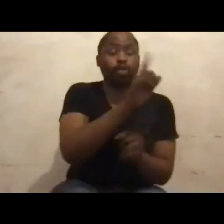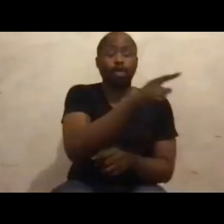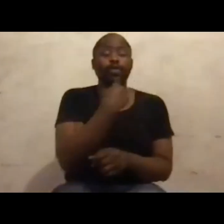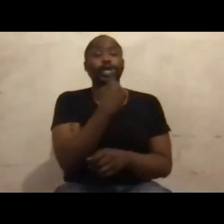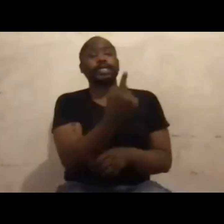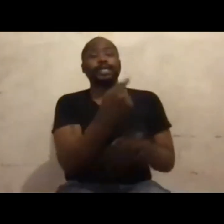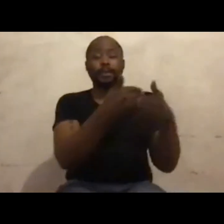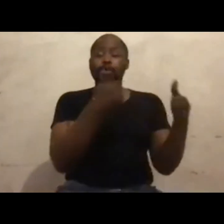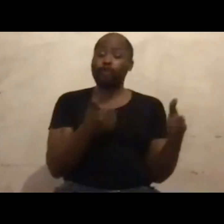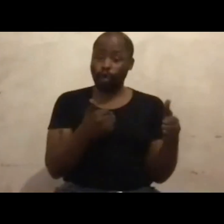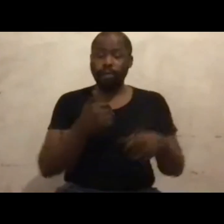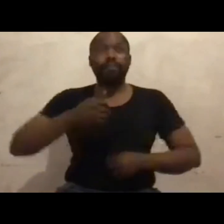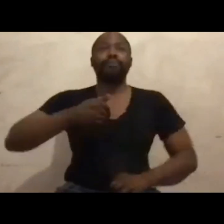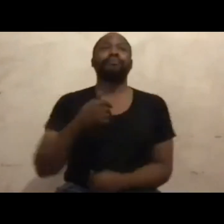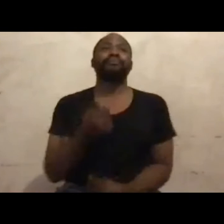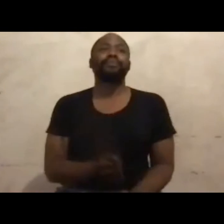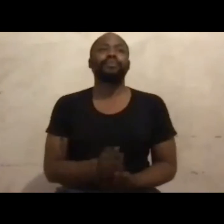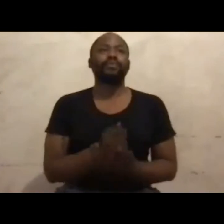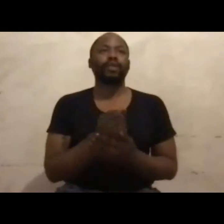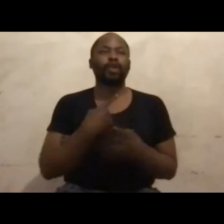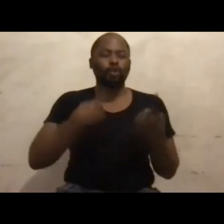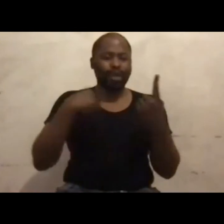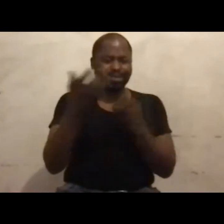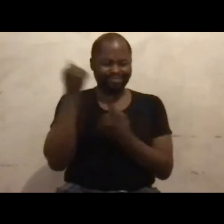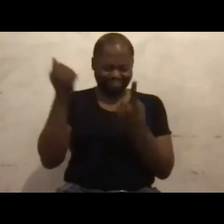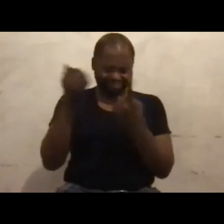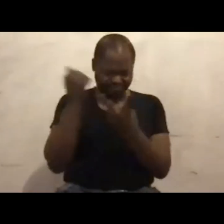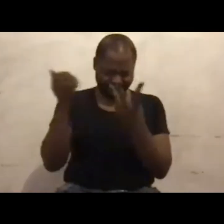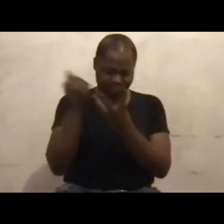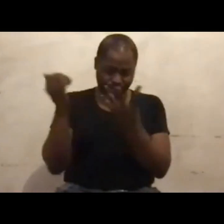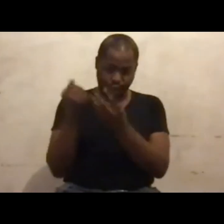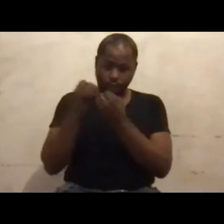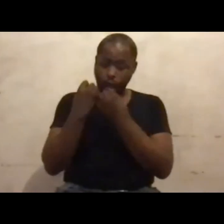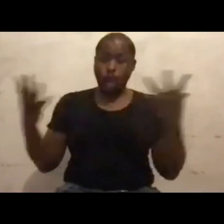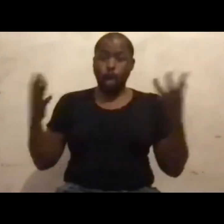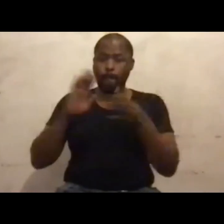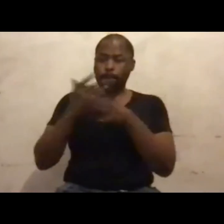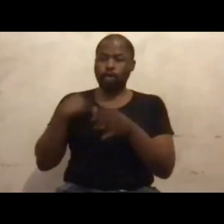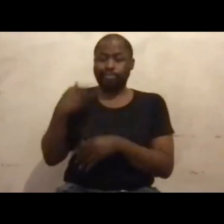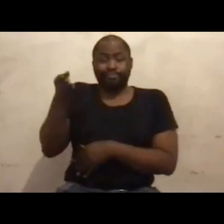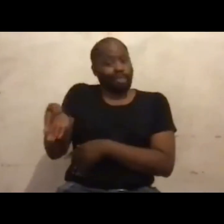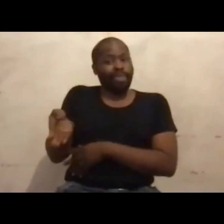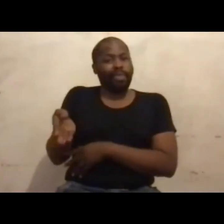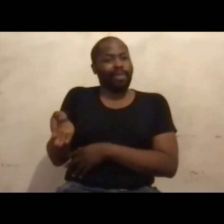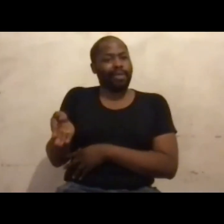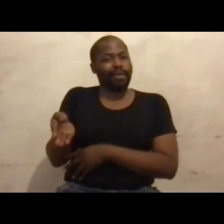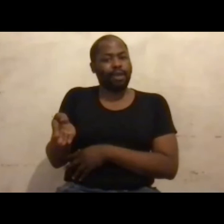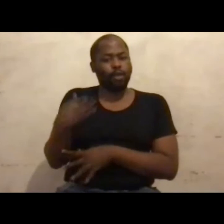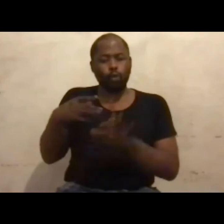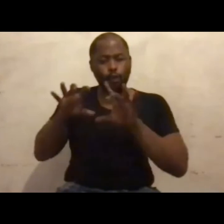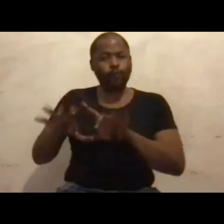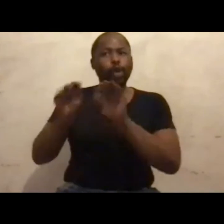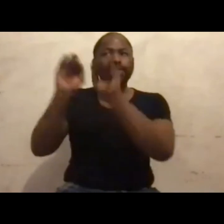we achieved a lot in the early years because we were visible. We forced people to see us.